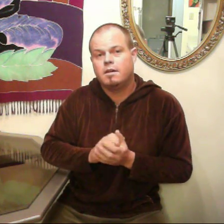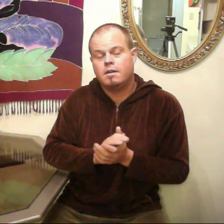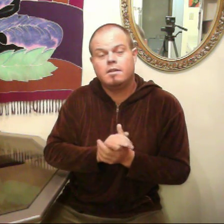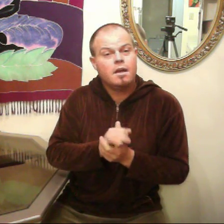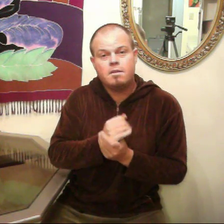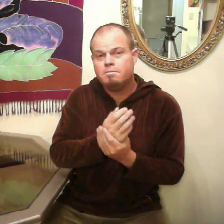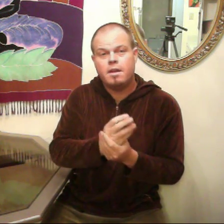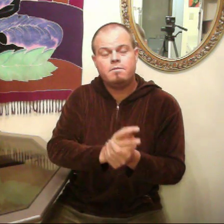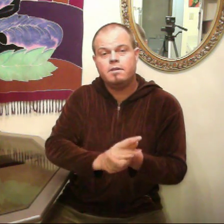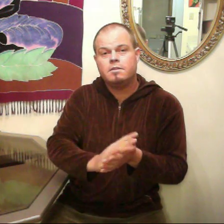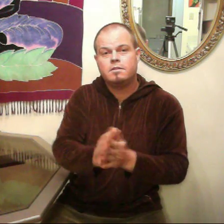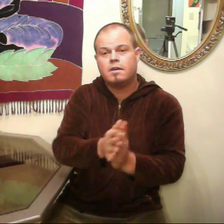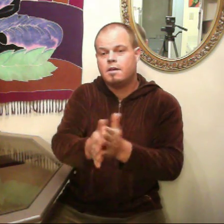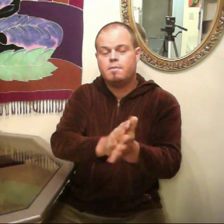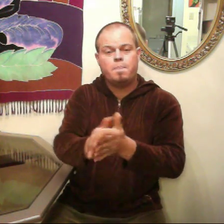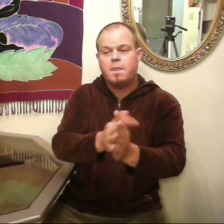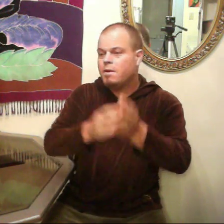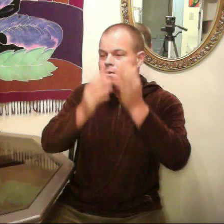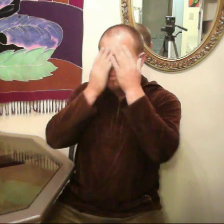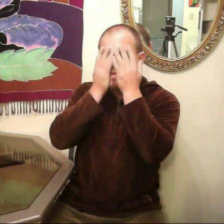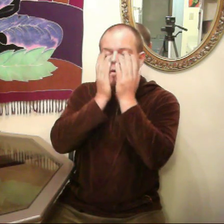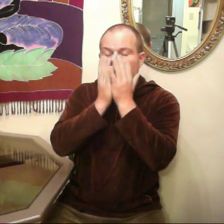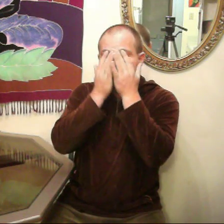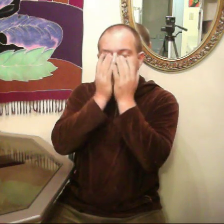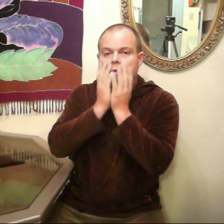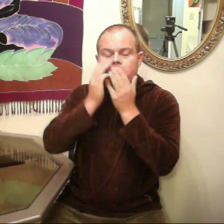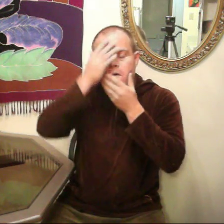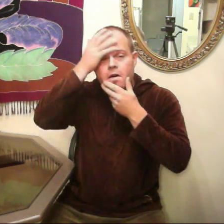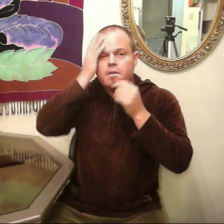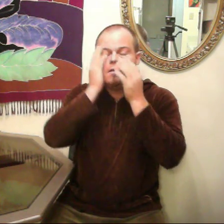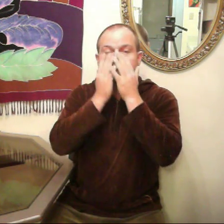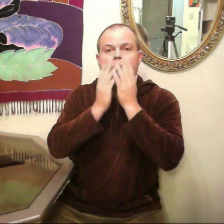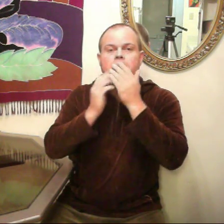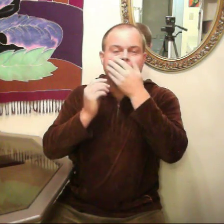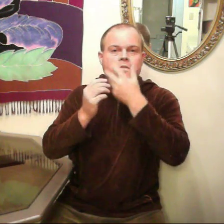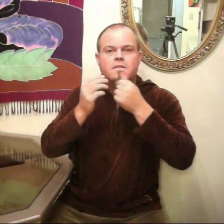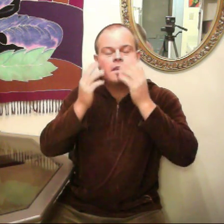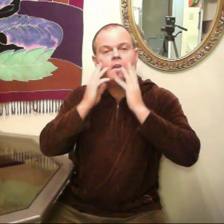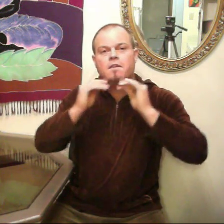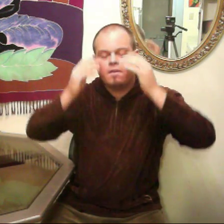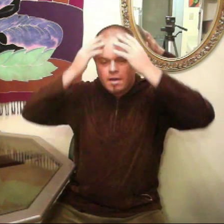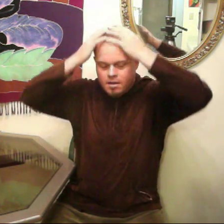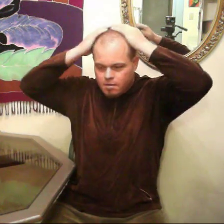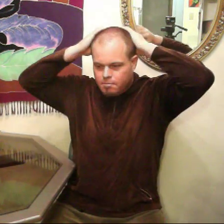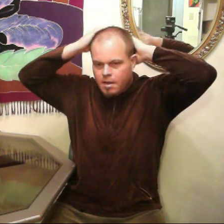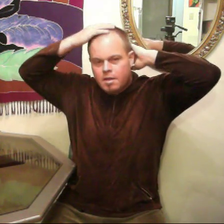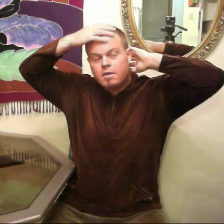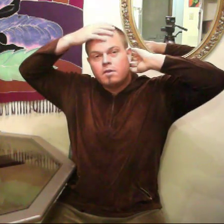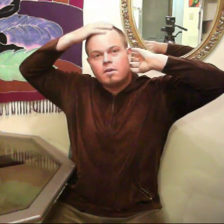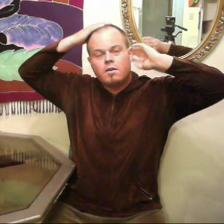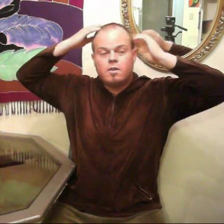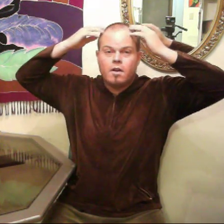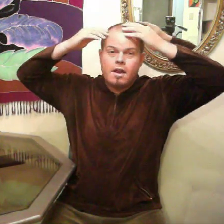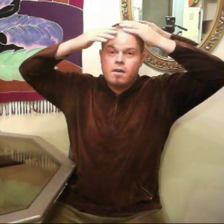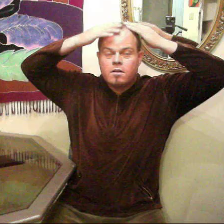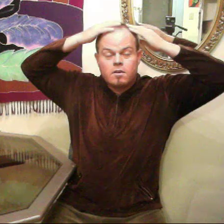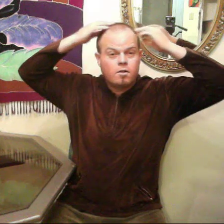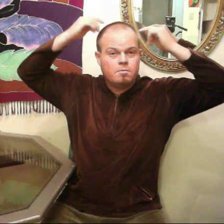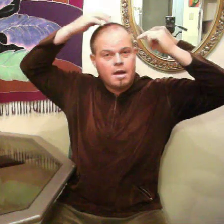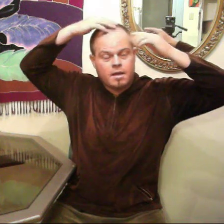uh, yeah, the benefits, uh, you know, I mean, enjoy amazing skin, all right. You can, your hair can grow back